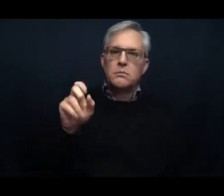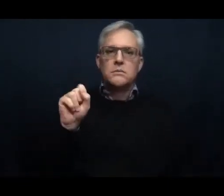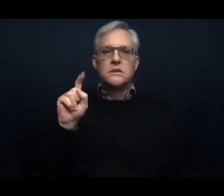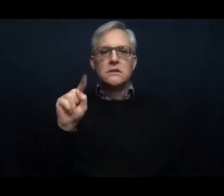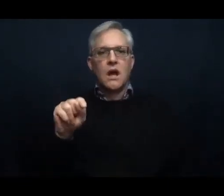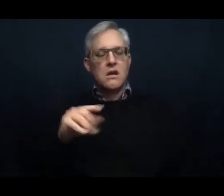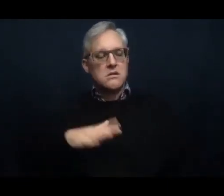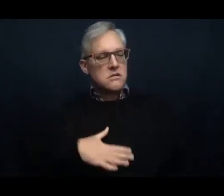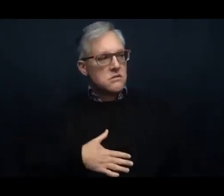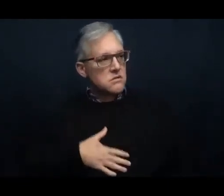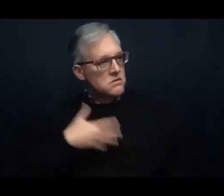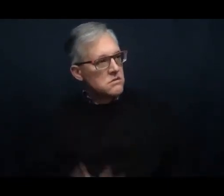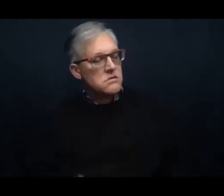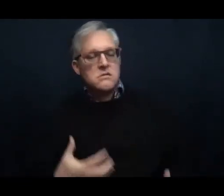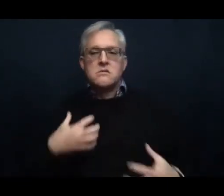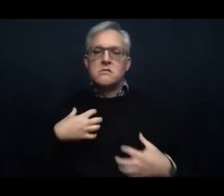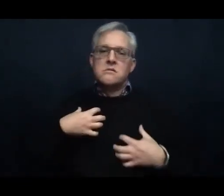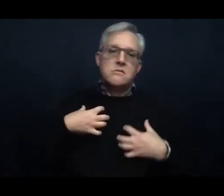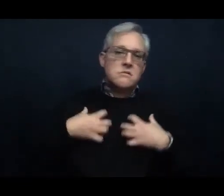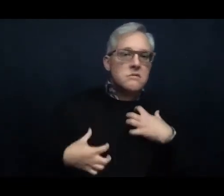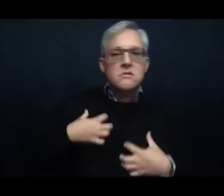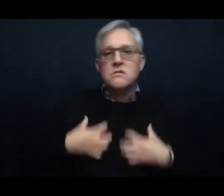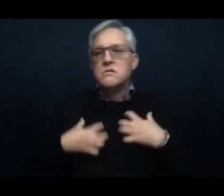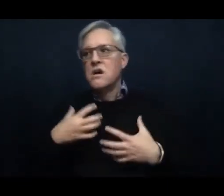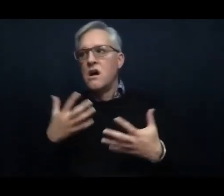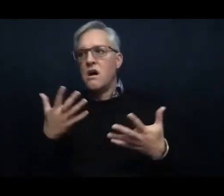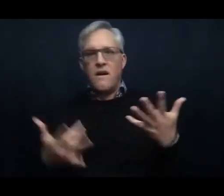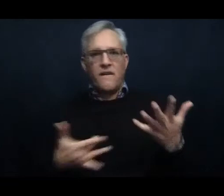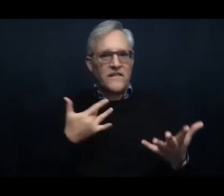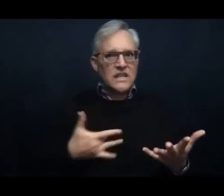We don't quite know what to do with all of our feelings.